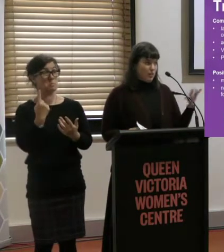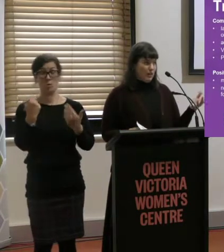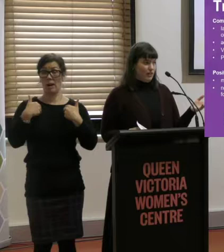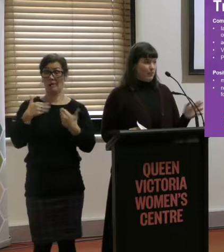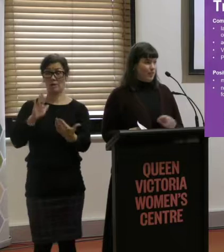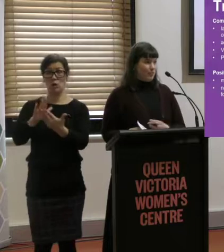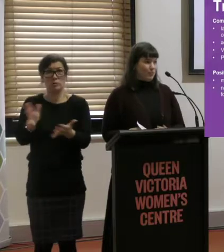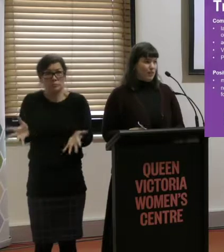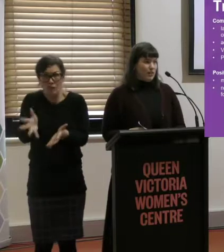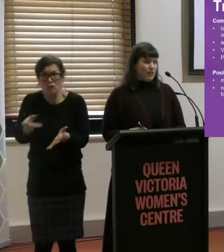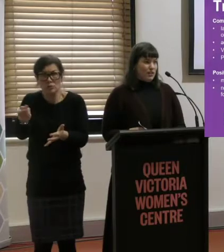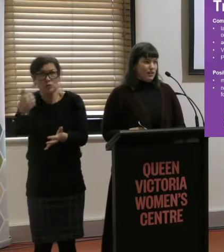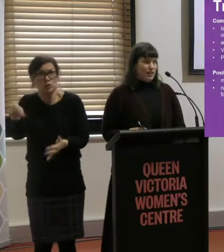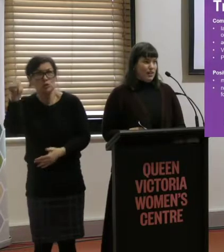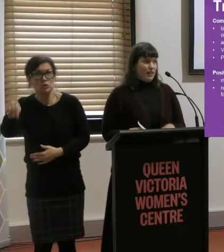be,